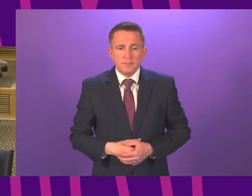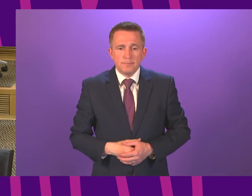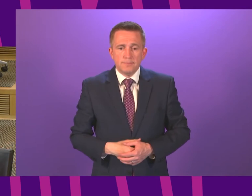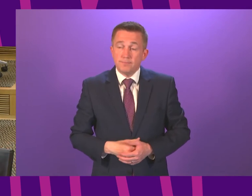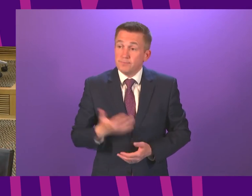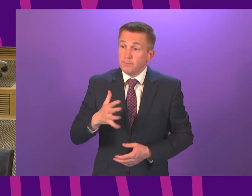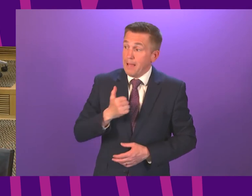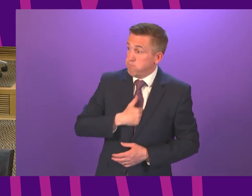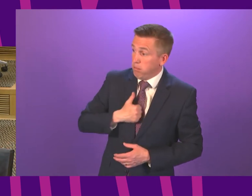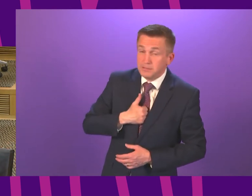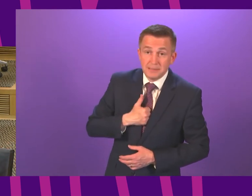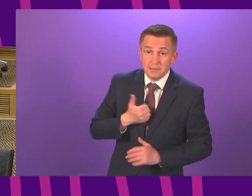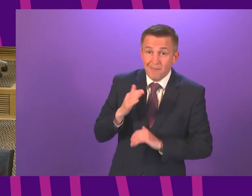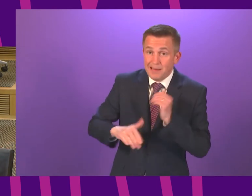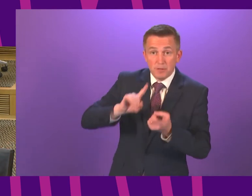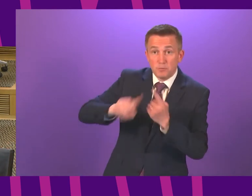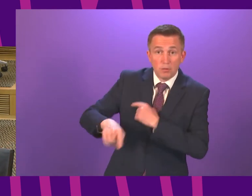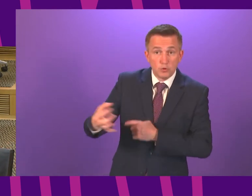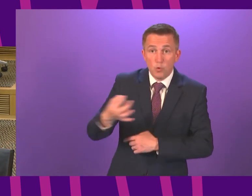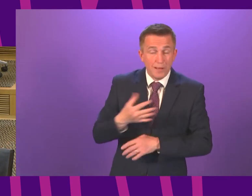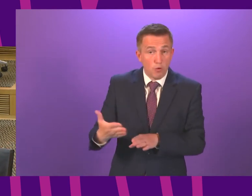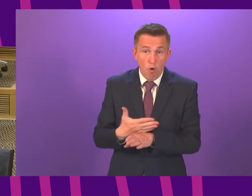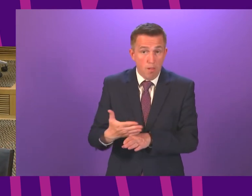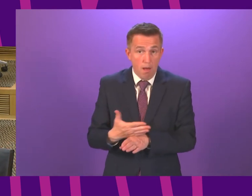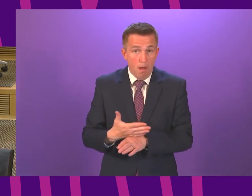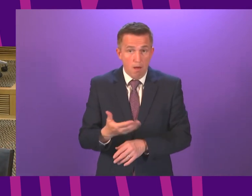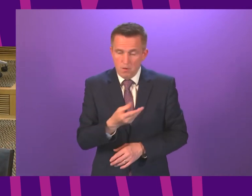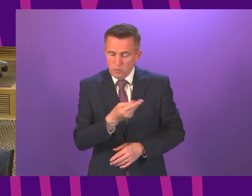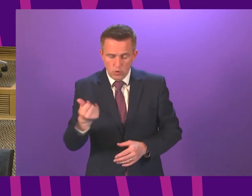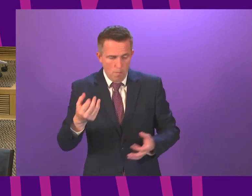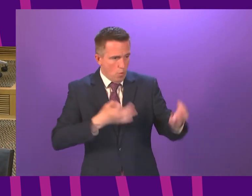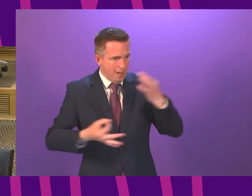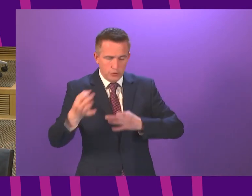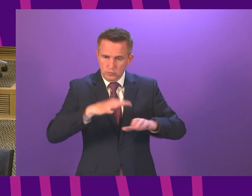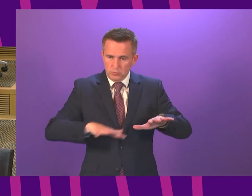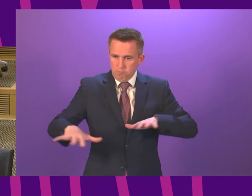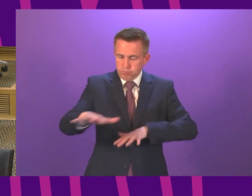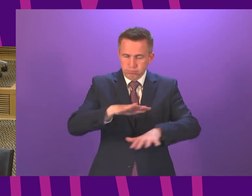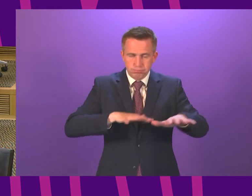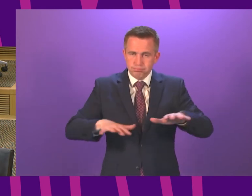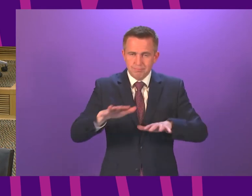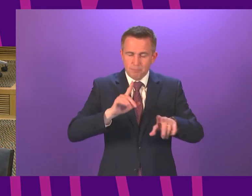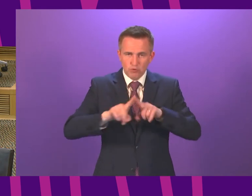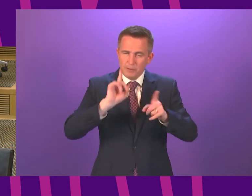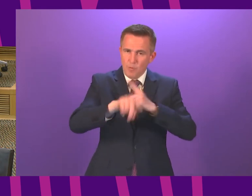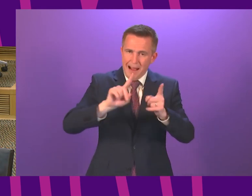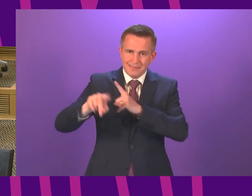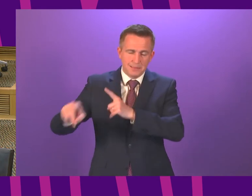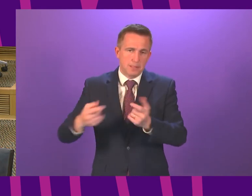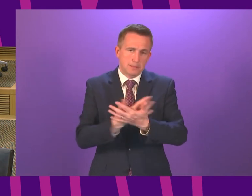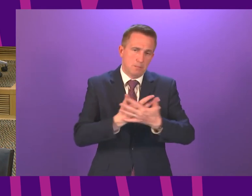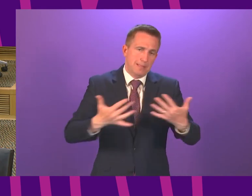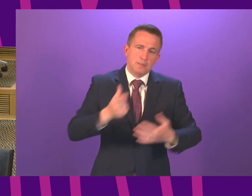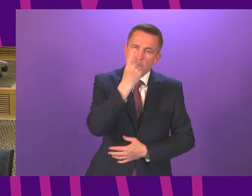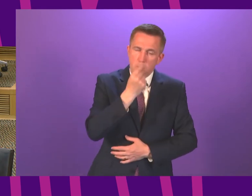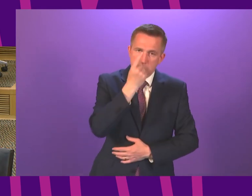My apologies if I didn't respond to her question earlier on I'm in some of these questions getting asked understandably multiple questions and I'm trying to answer as many of them as I can